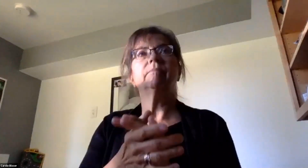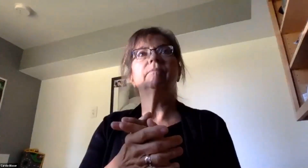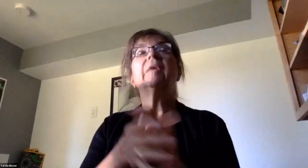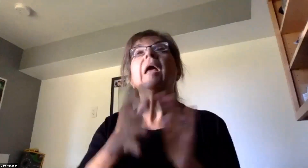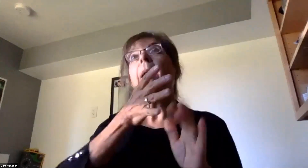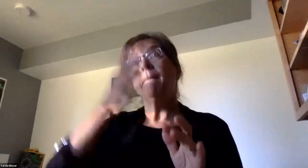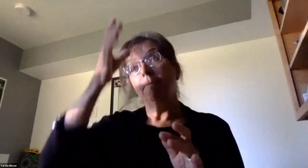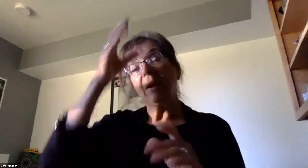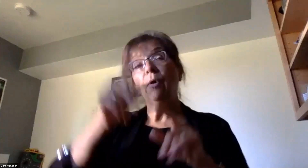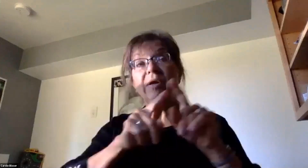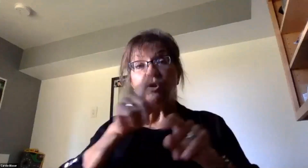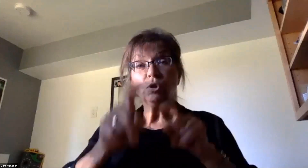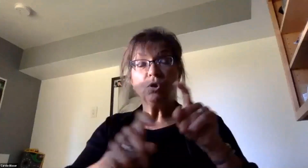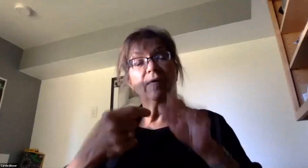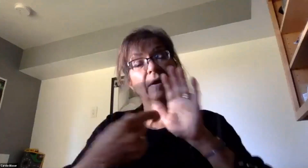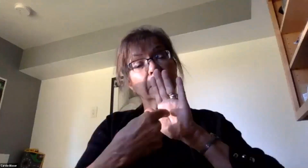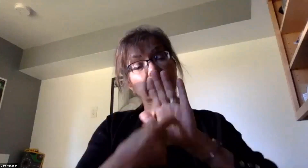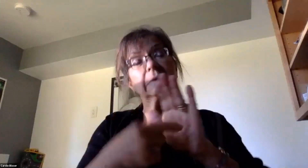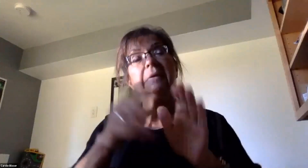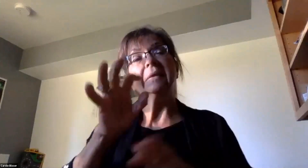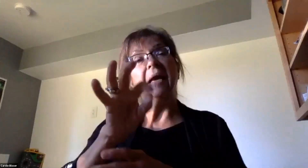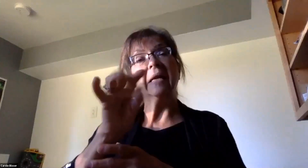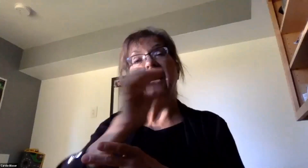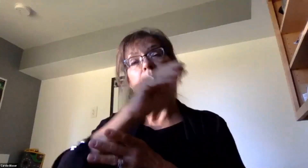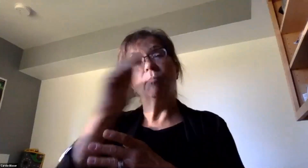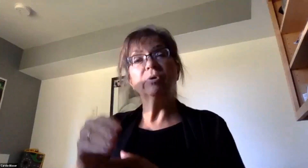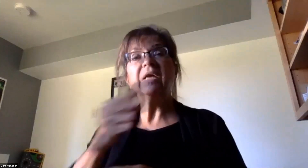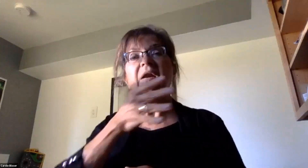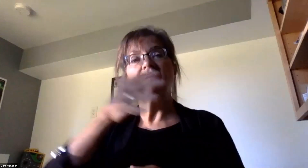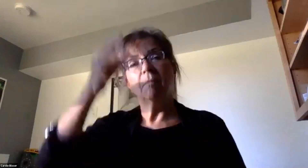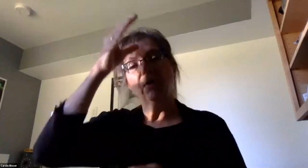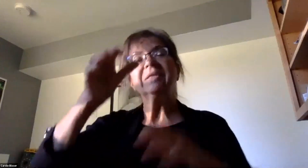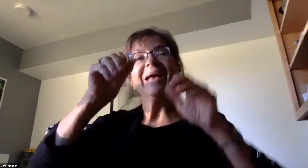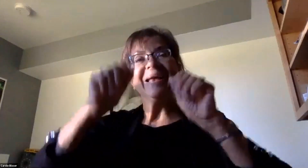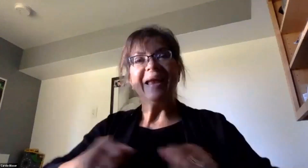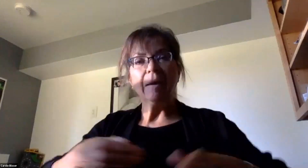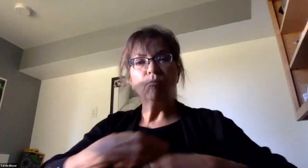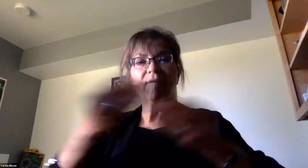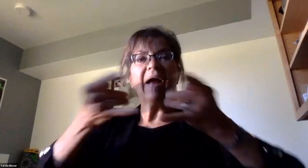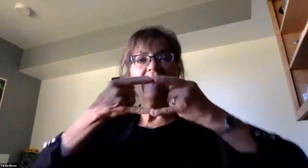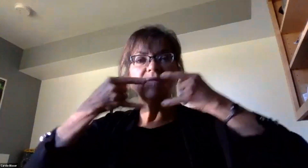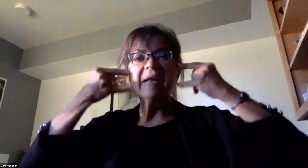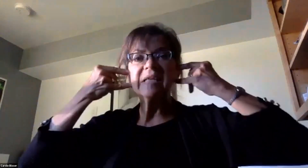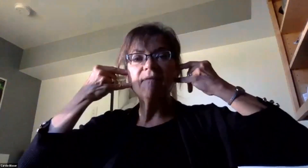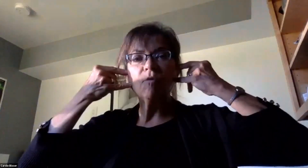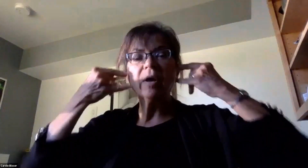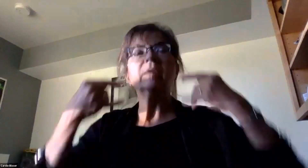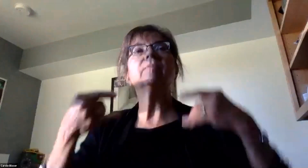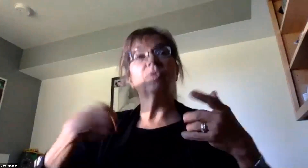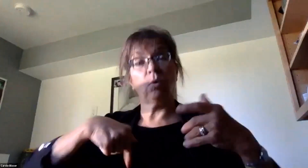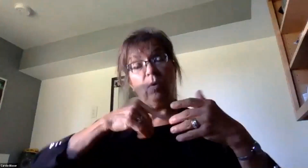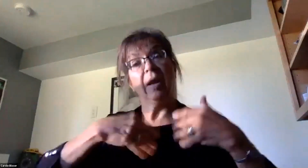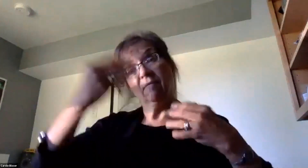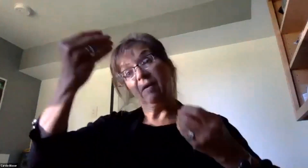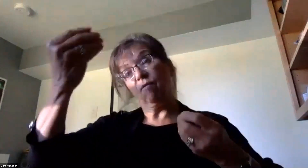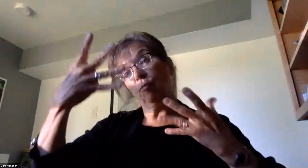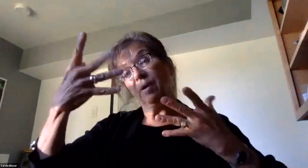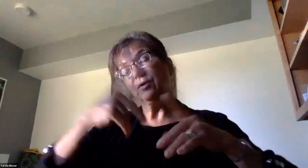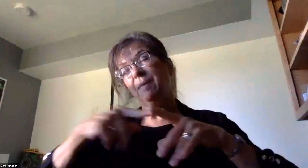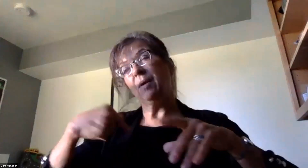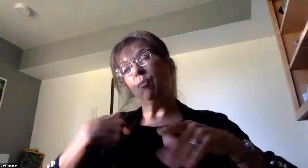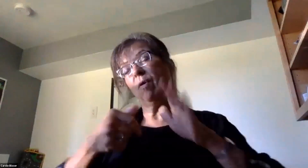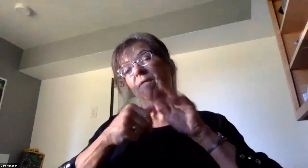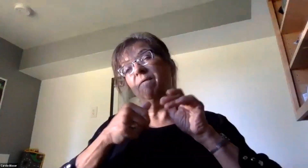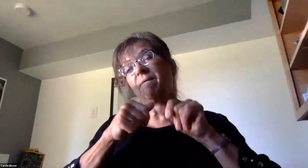indicated that 98% of parents will be able to provide a face covering for their child. Though we have this data, we are following SED